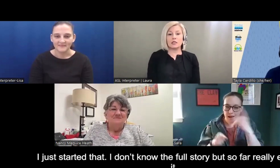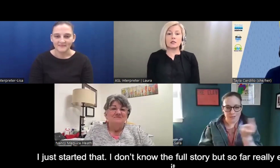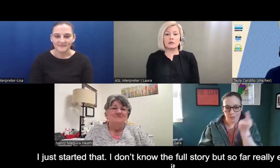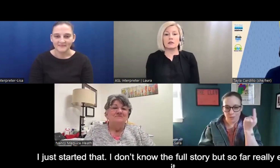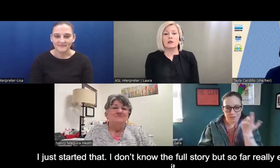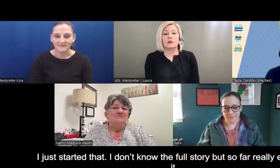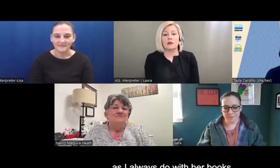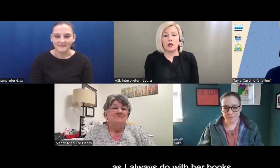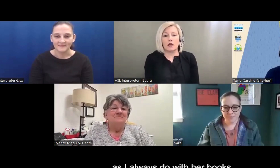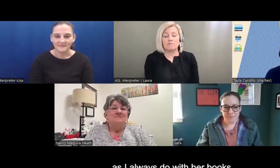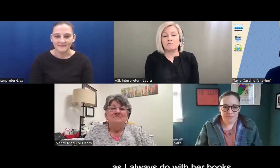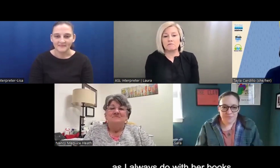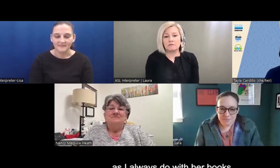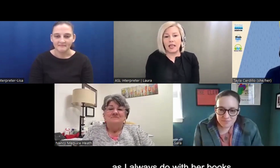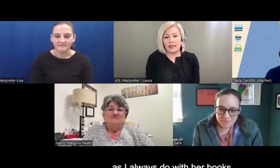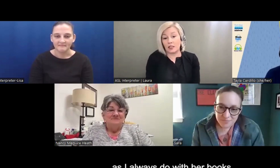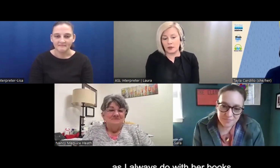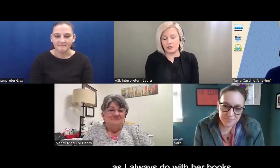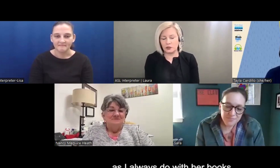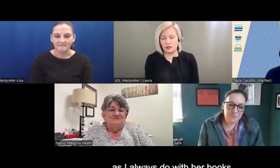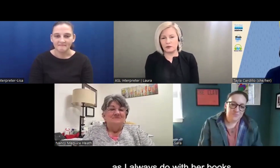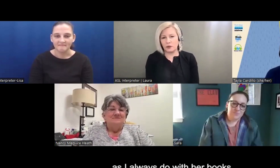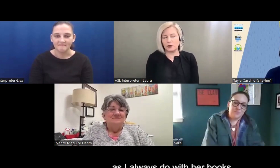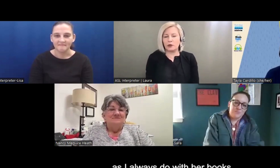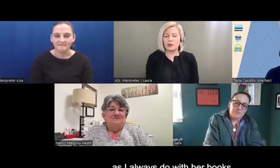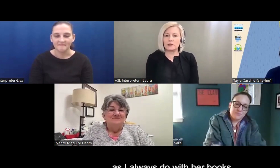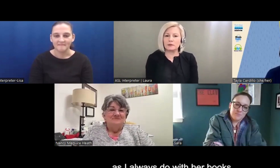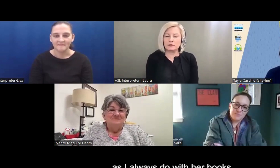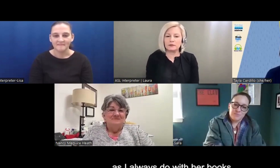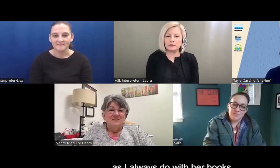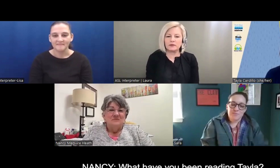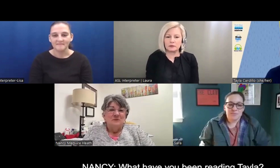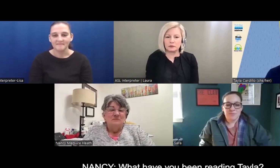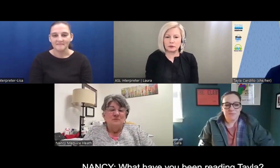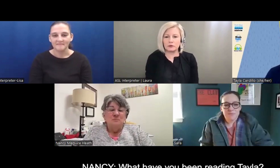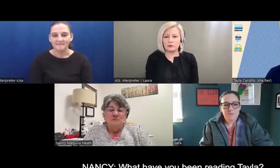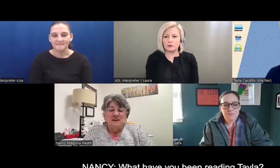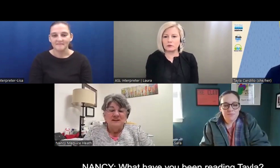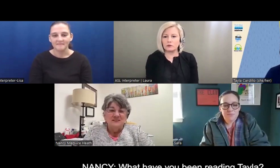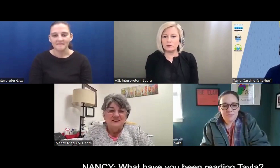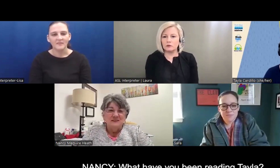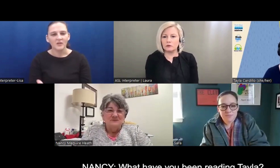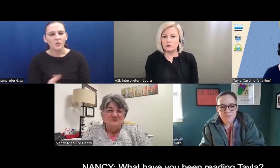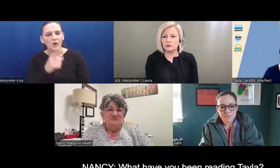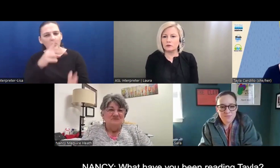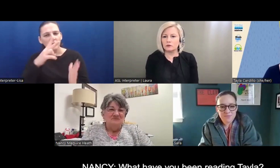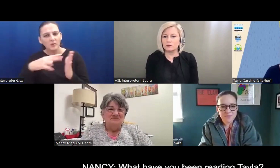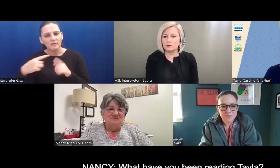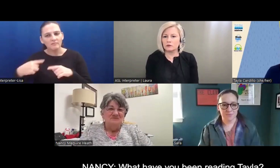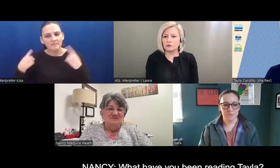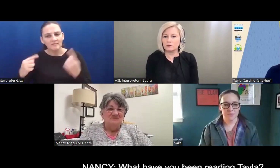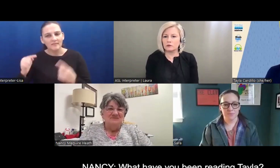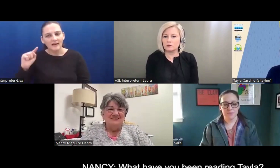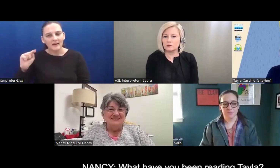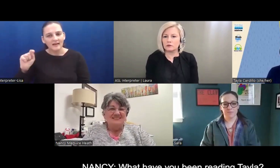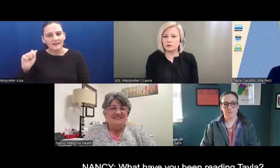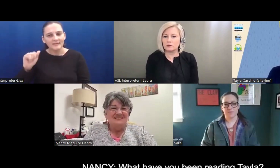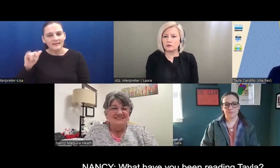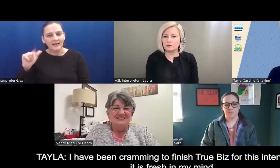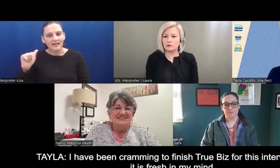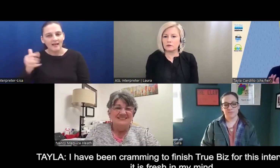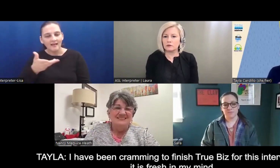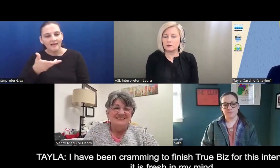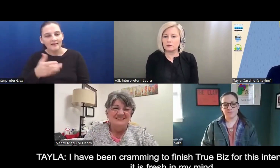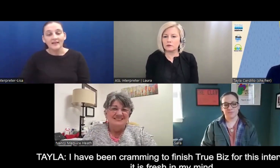enjoyed it, as I always do with her books. What have you been reading, Taylor? Well,